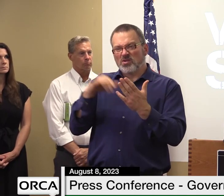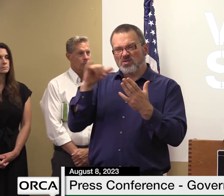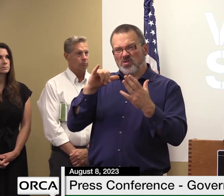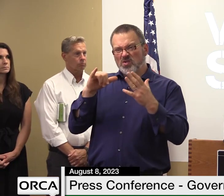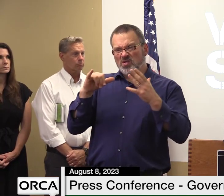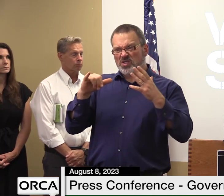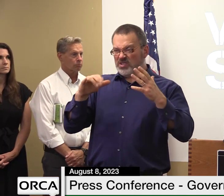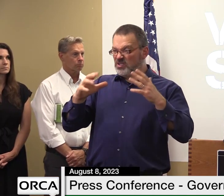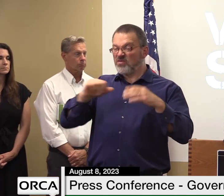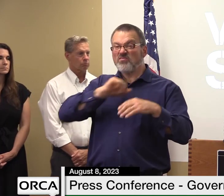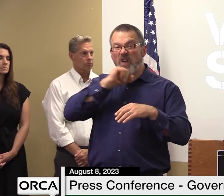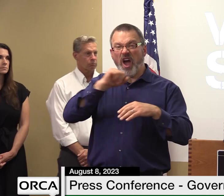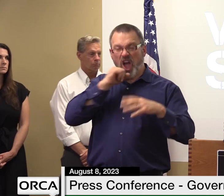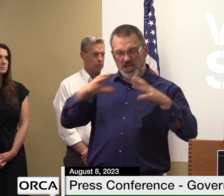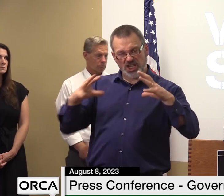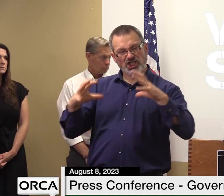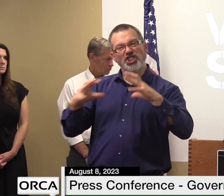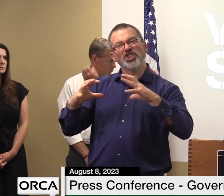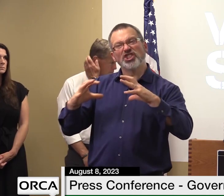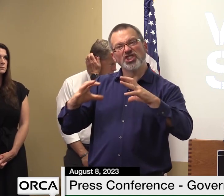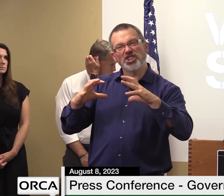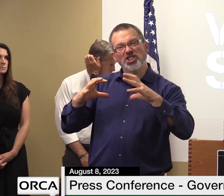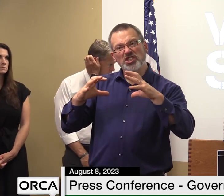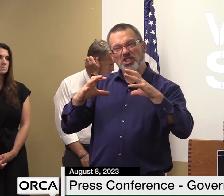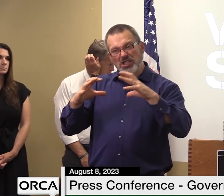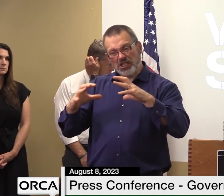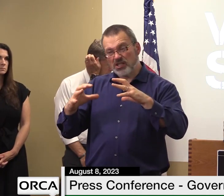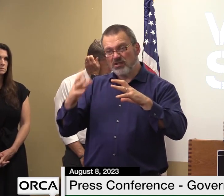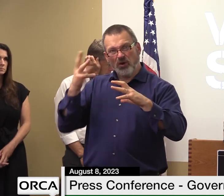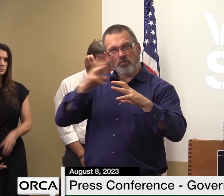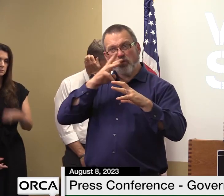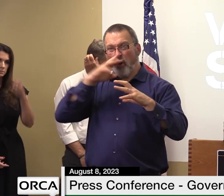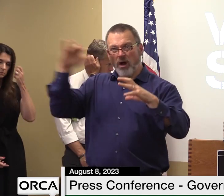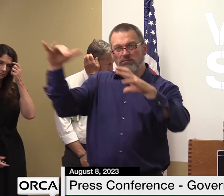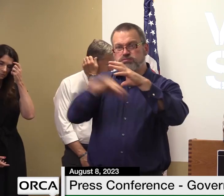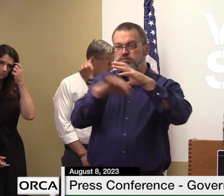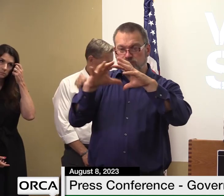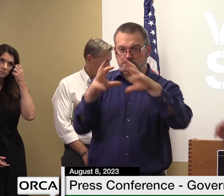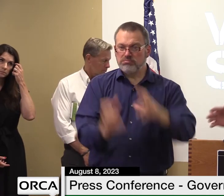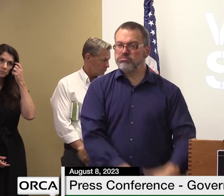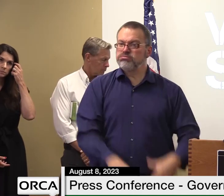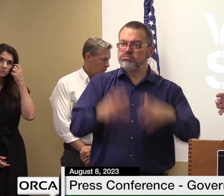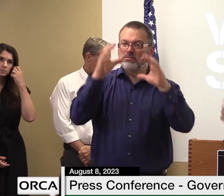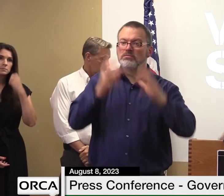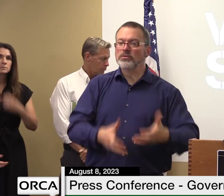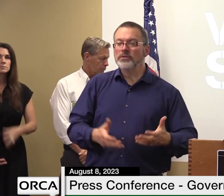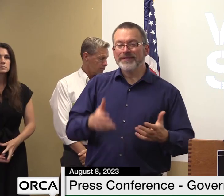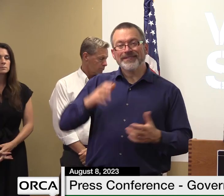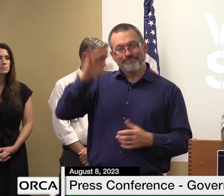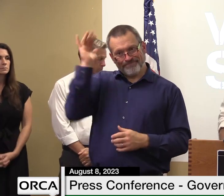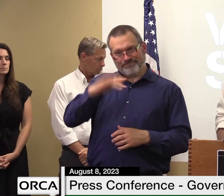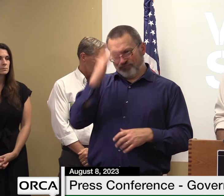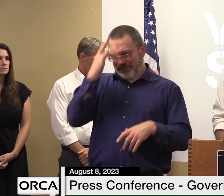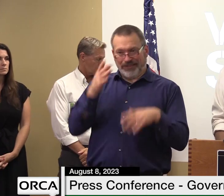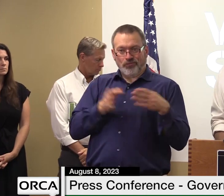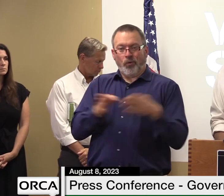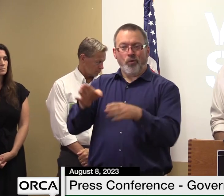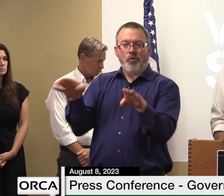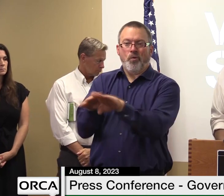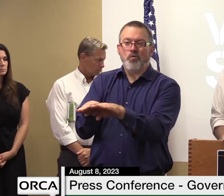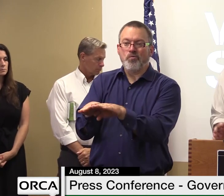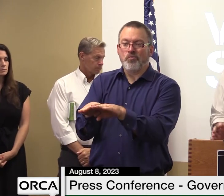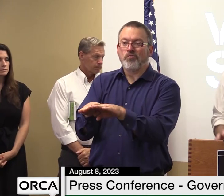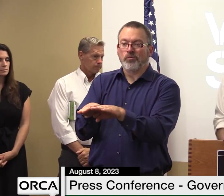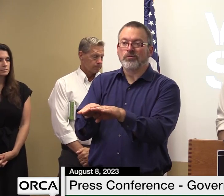as well as standing water so that was why it was closed and of the 143 roads that i think i